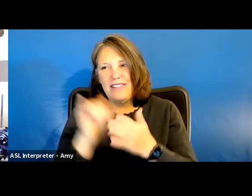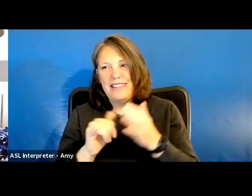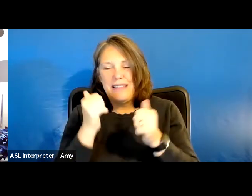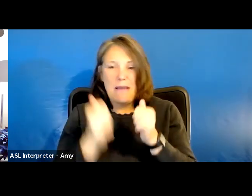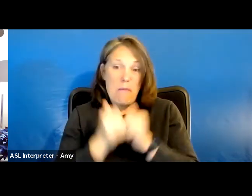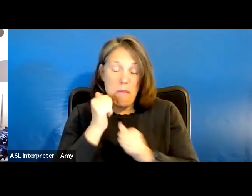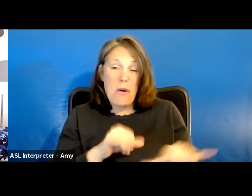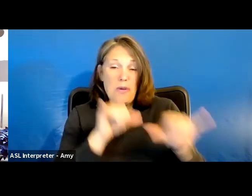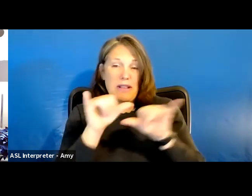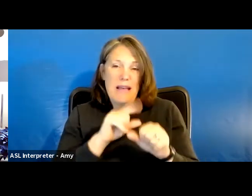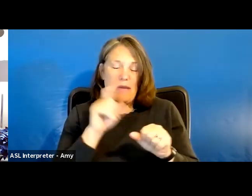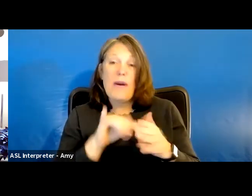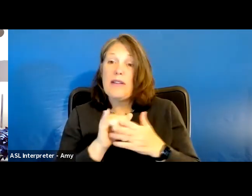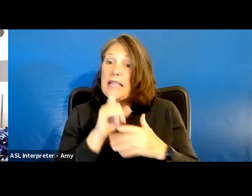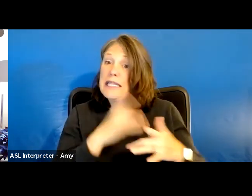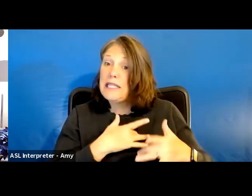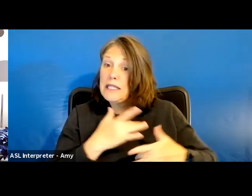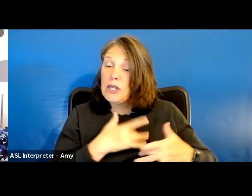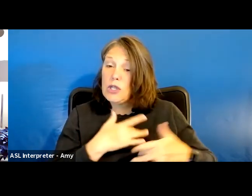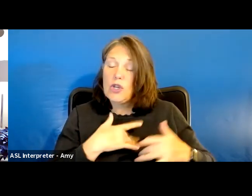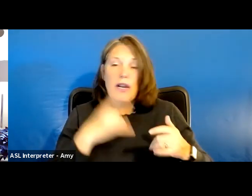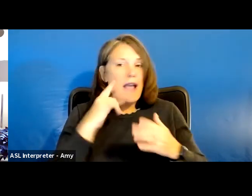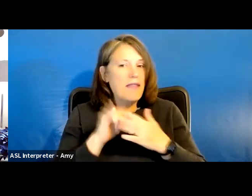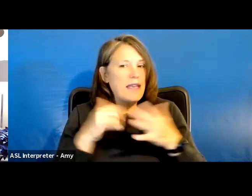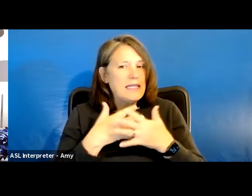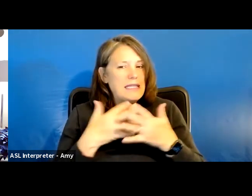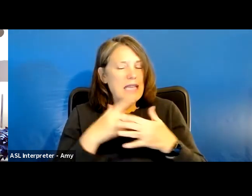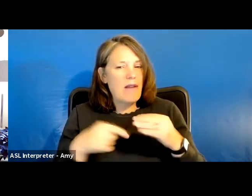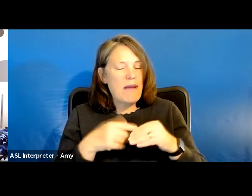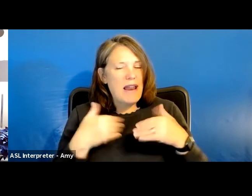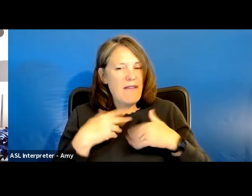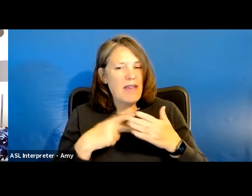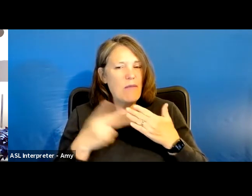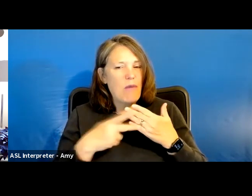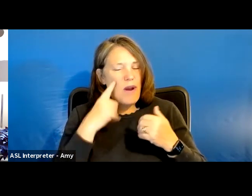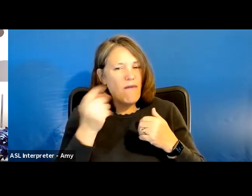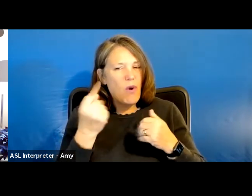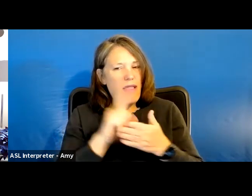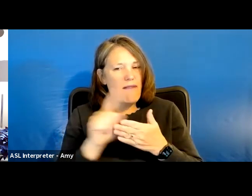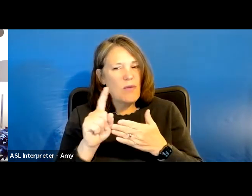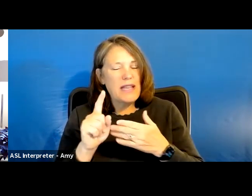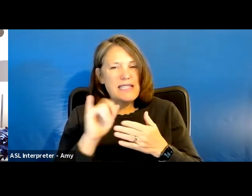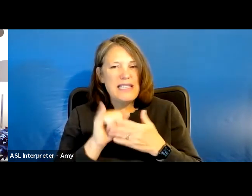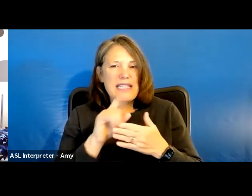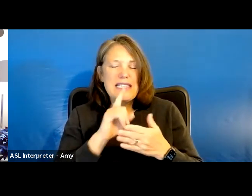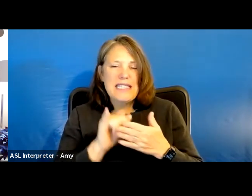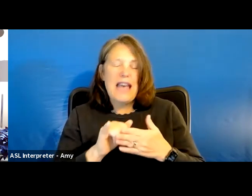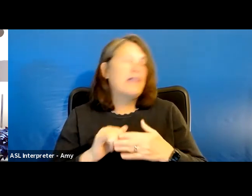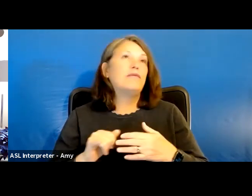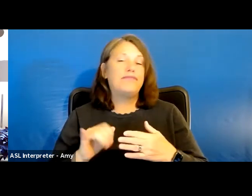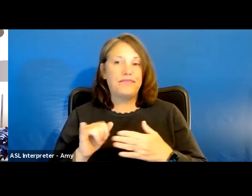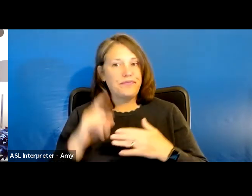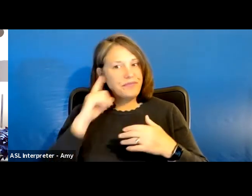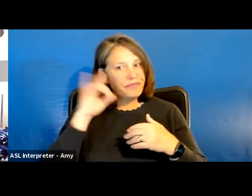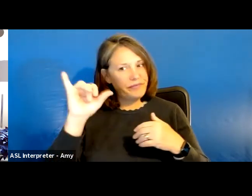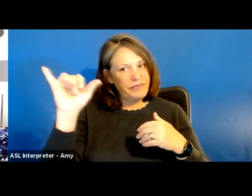This is a real concern. And I think that's also what's scary about having a program for 11 weeks is that that sounds